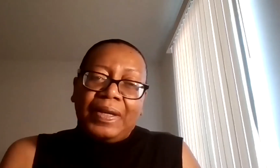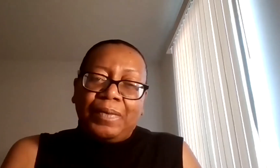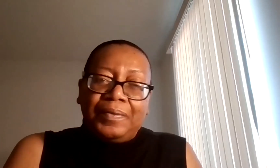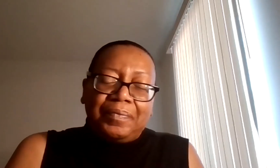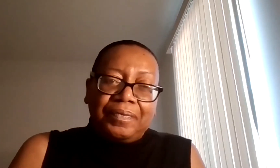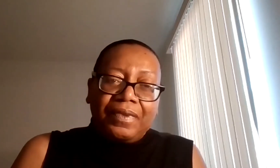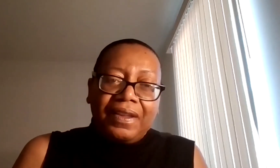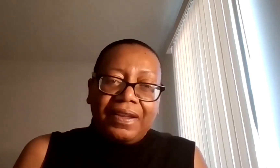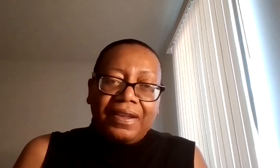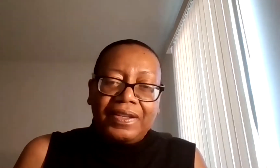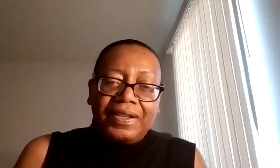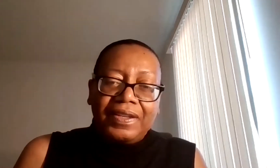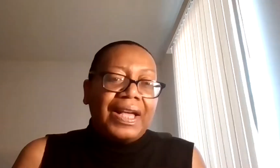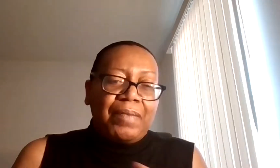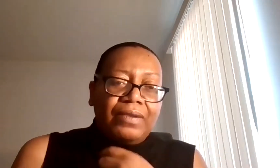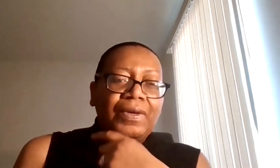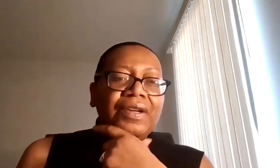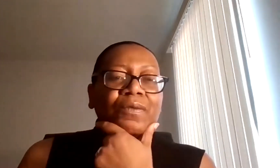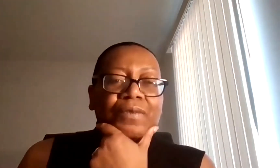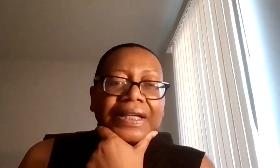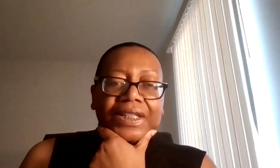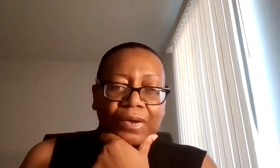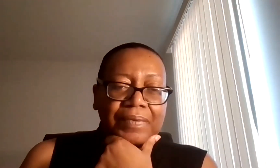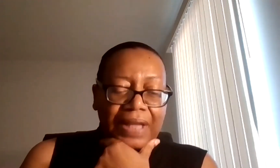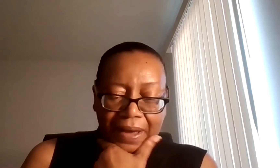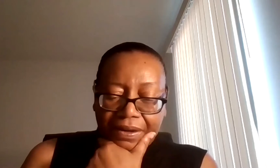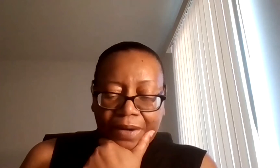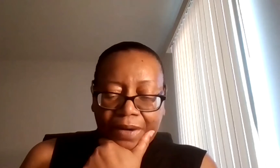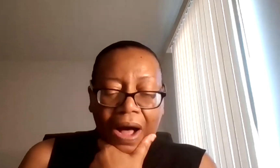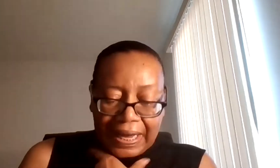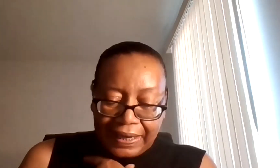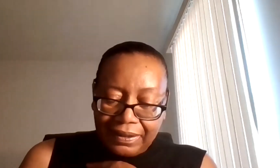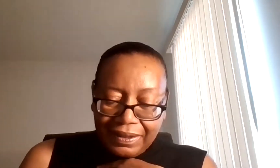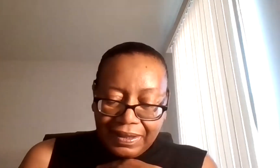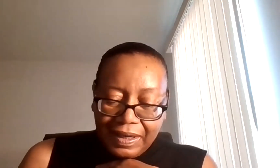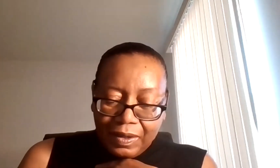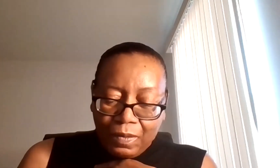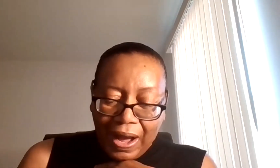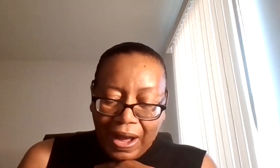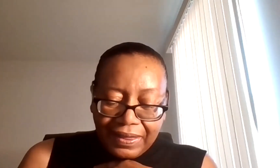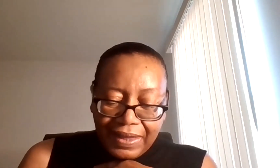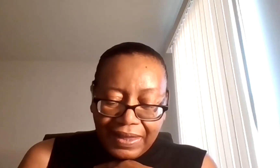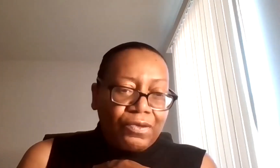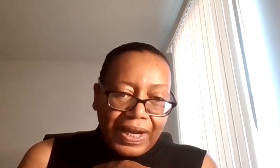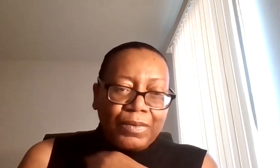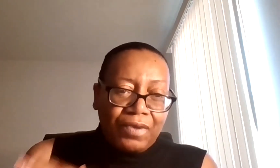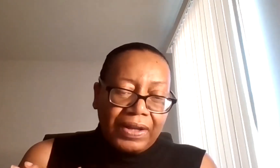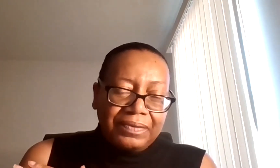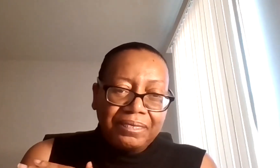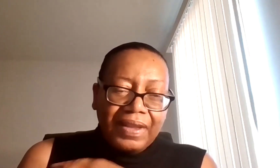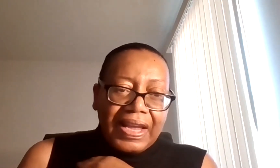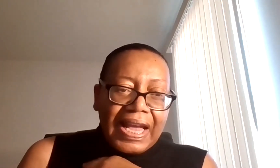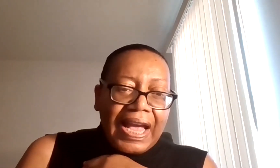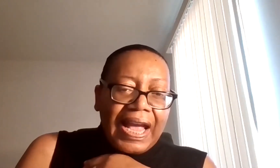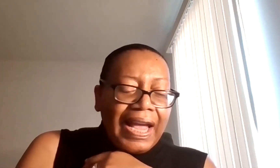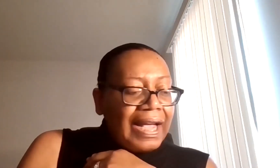black people so upset about? What are they really so upset about? And why, why can't they get over it and move